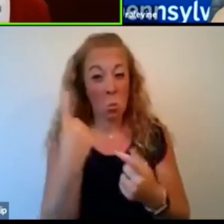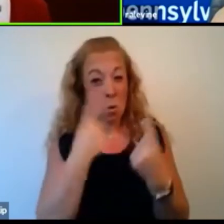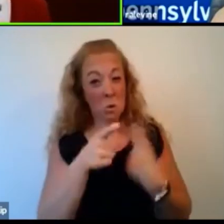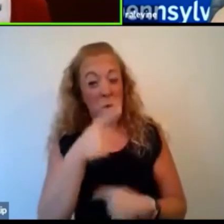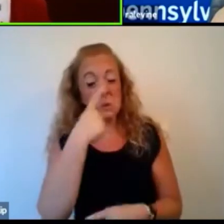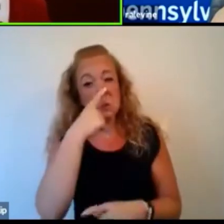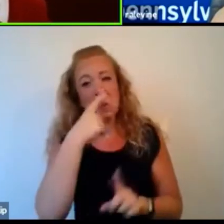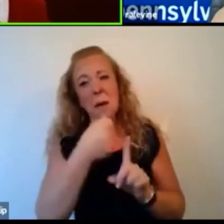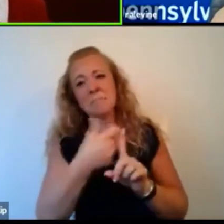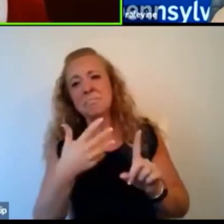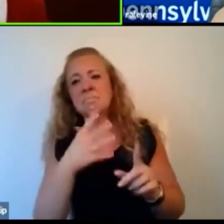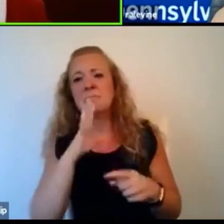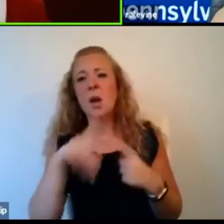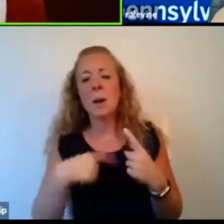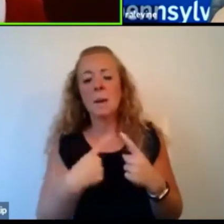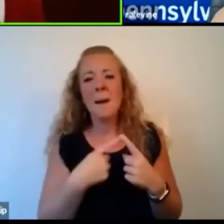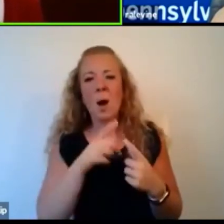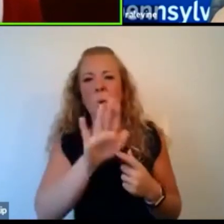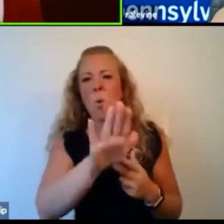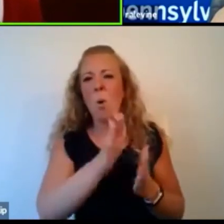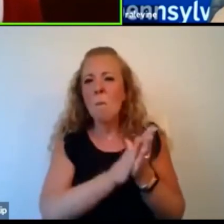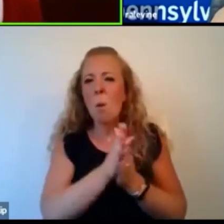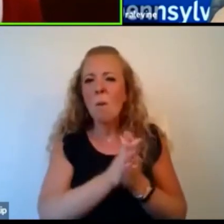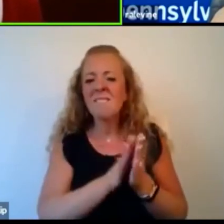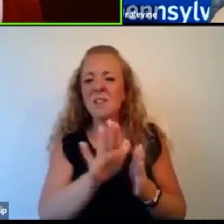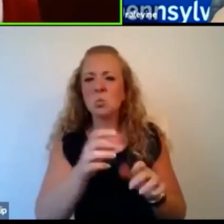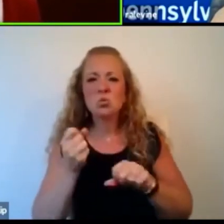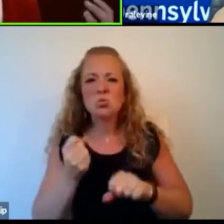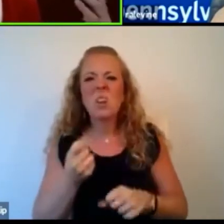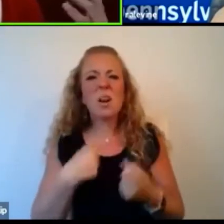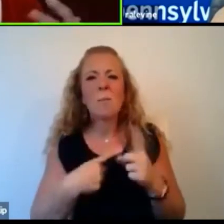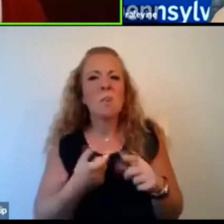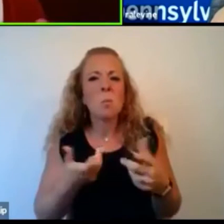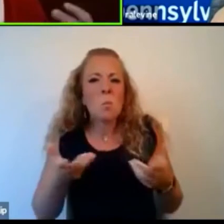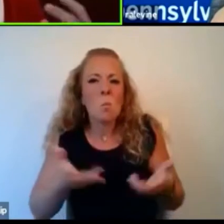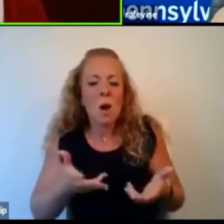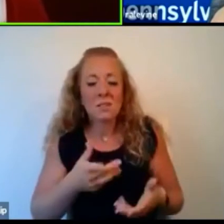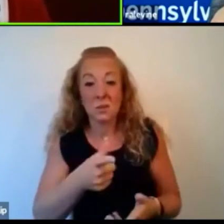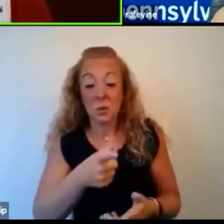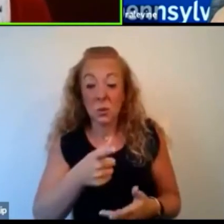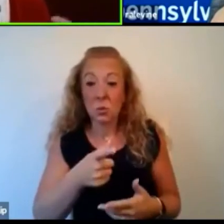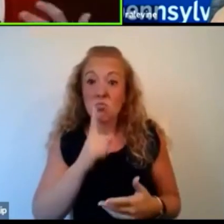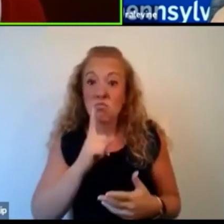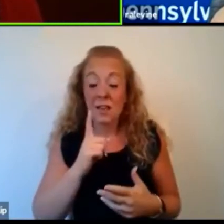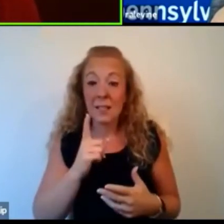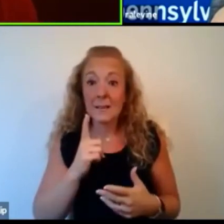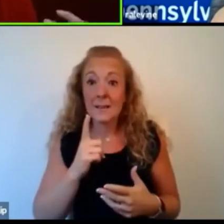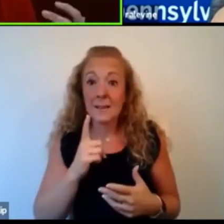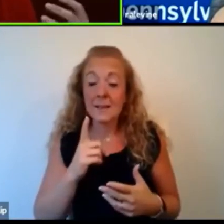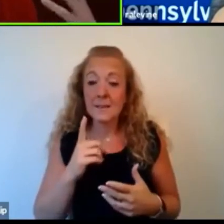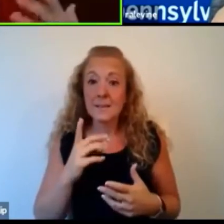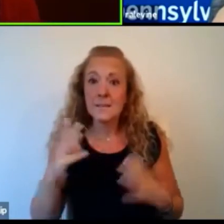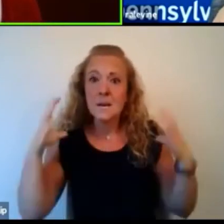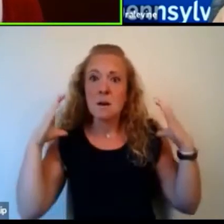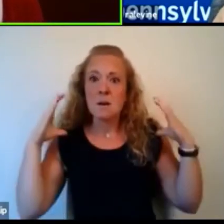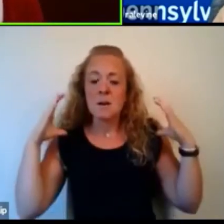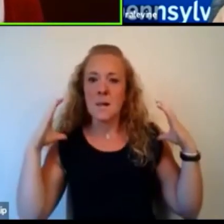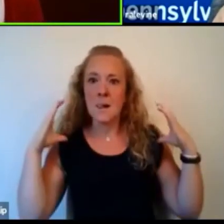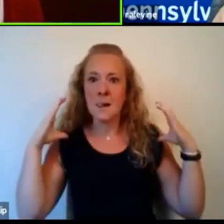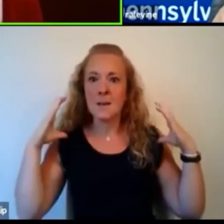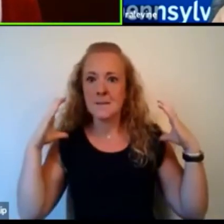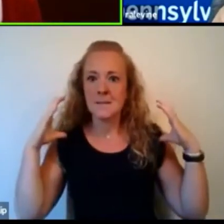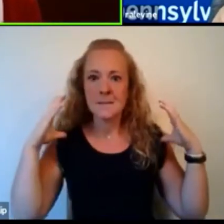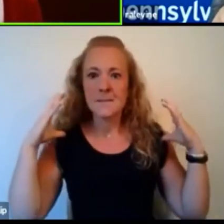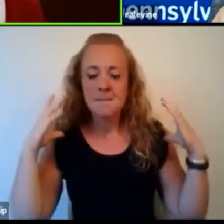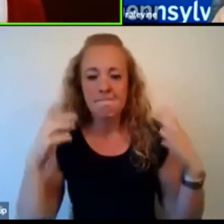about where you find that motivation and that strength to, you know, you're taking us and carrying us all on your back and taking care of us through